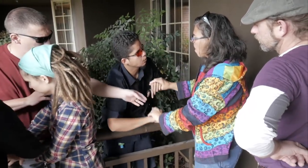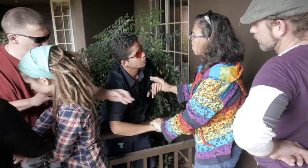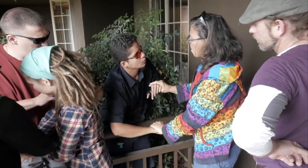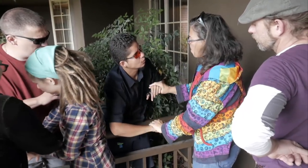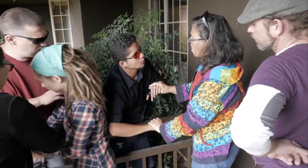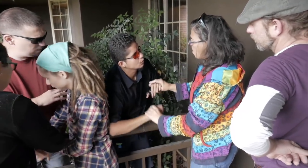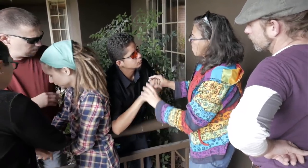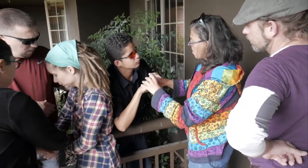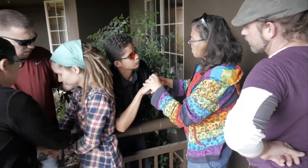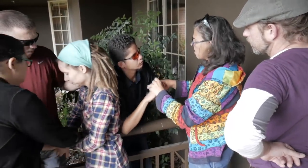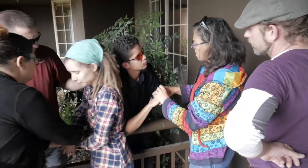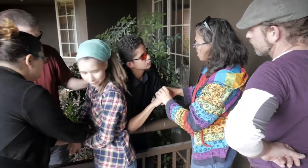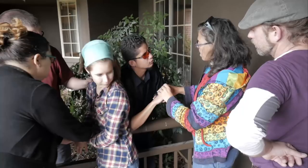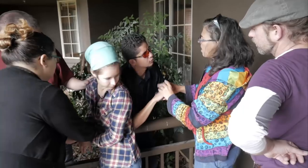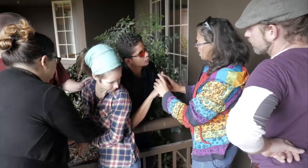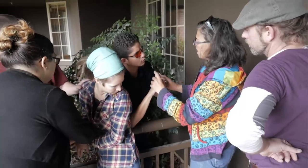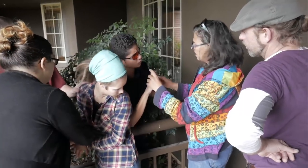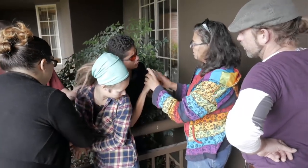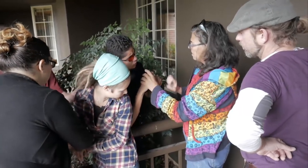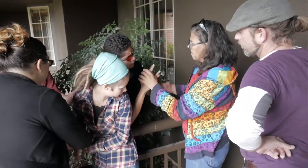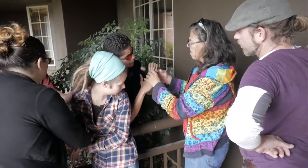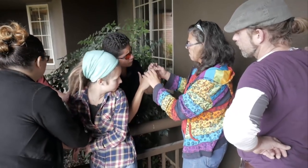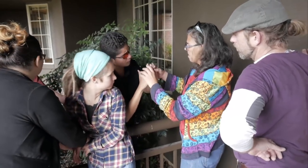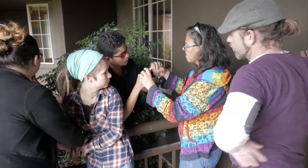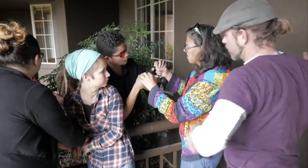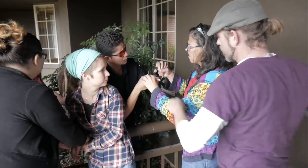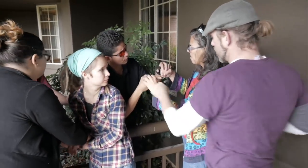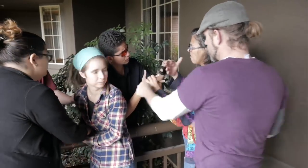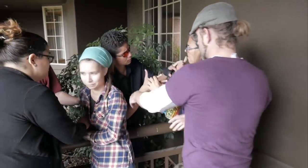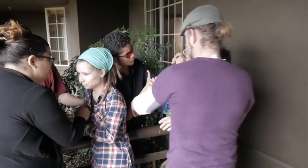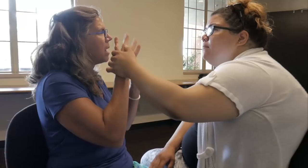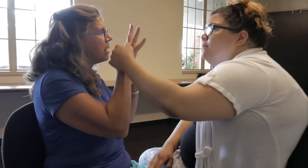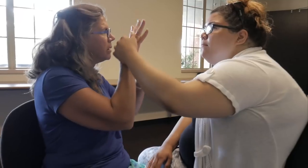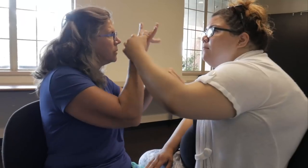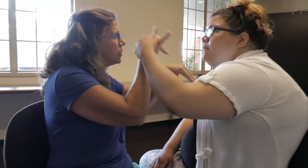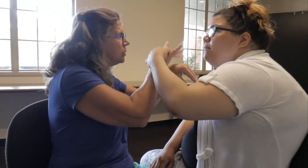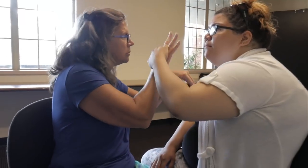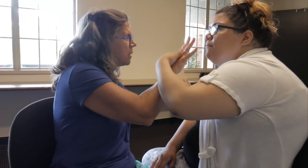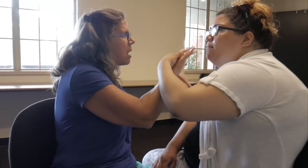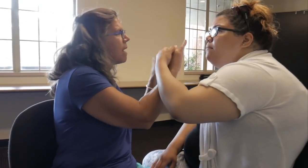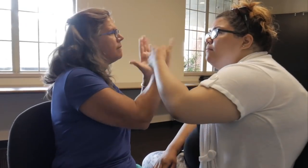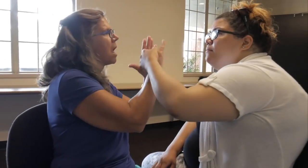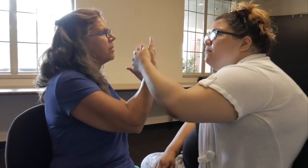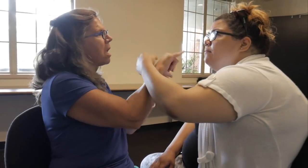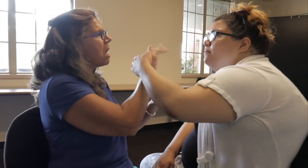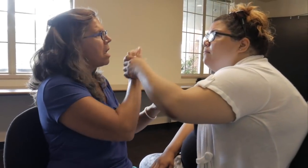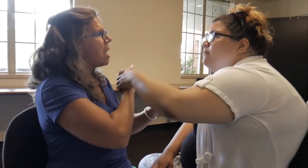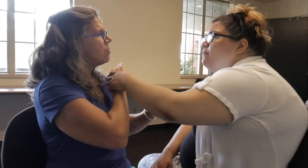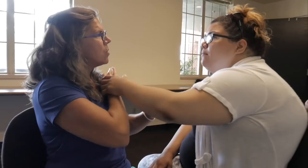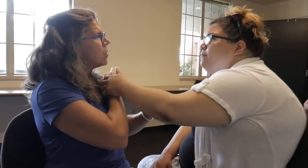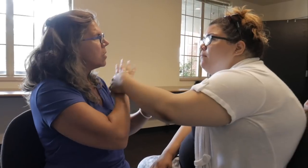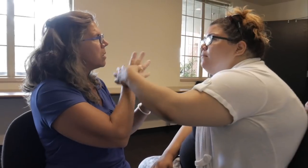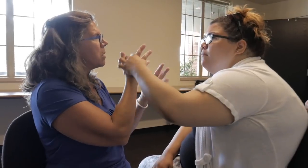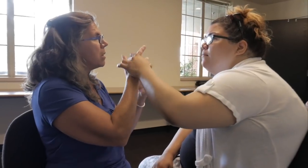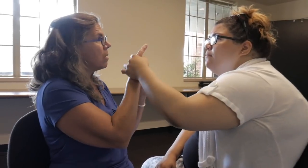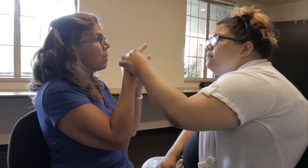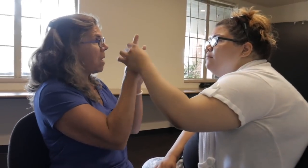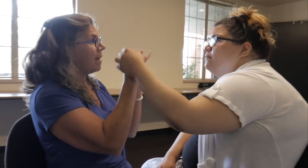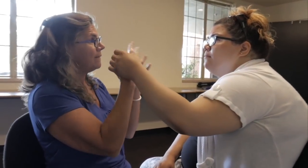visually oriented moments was a key focus during the week. Another focus was integrating